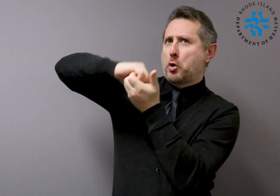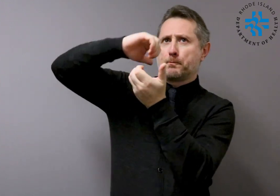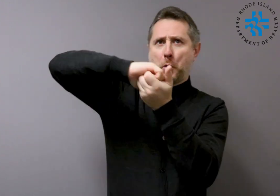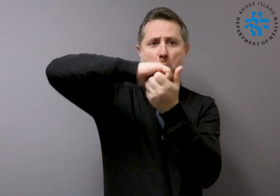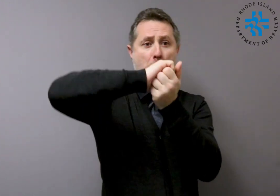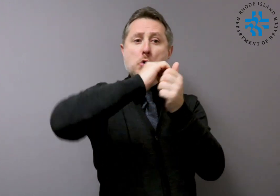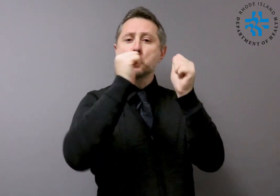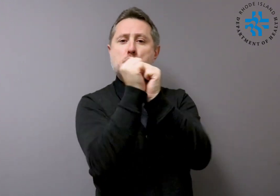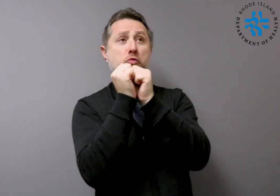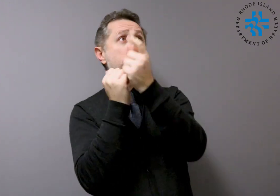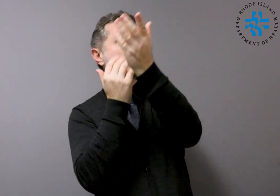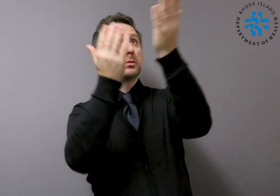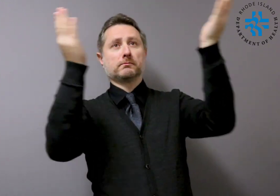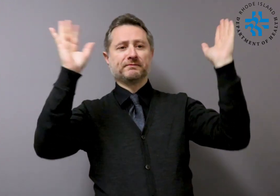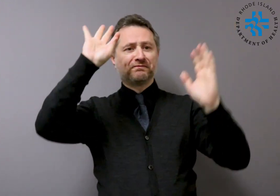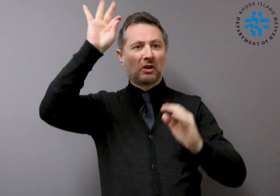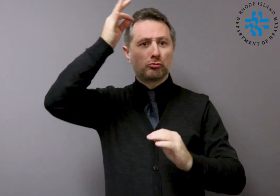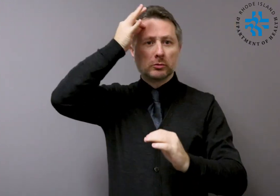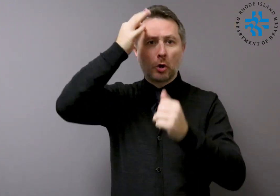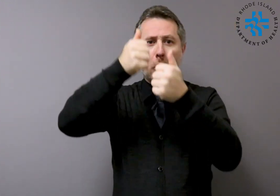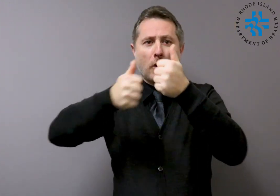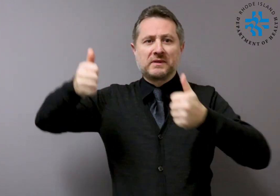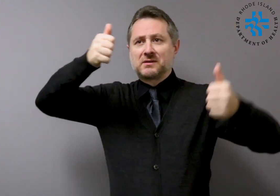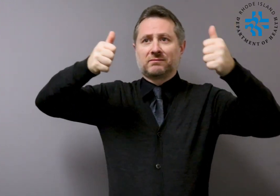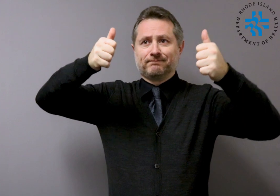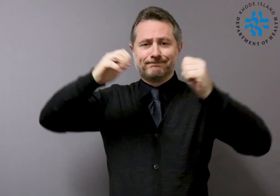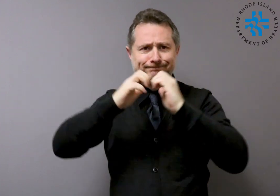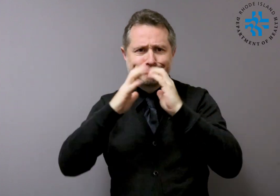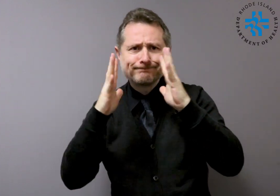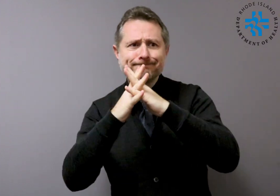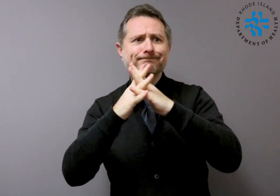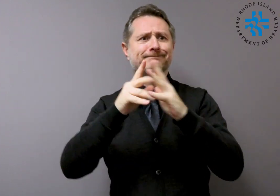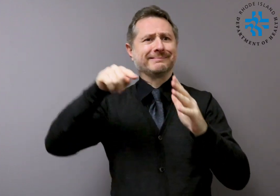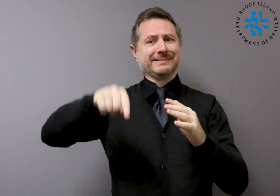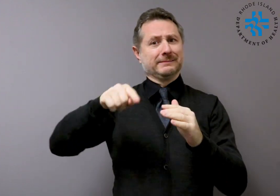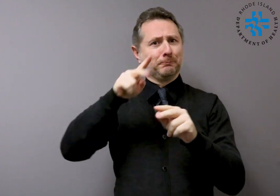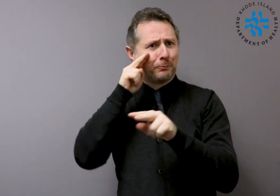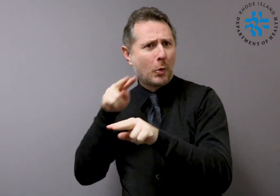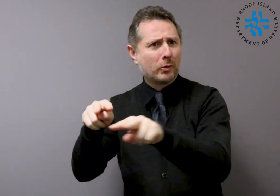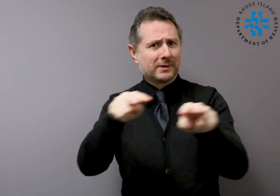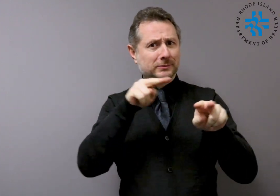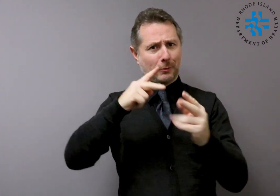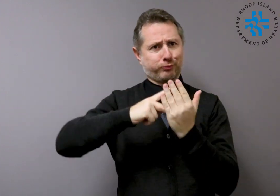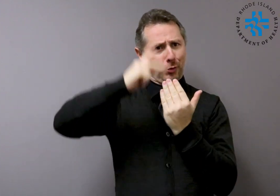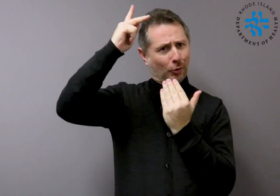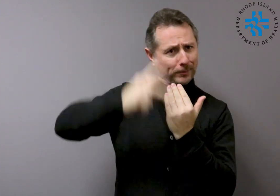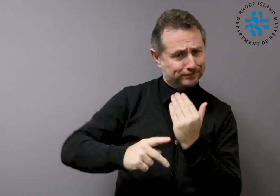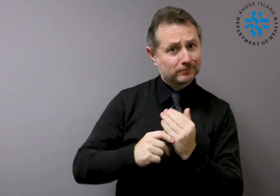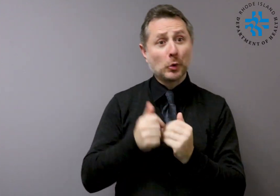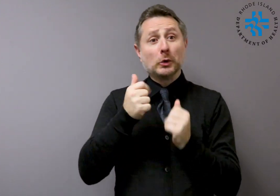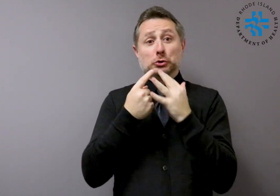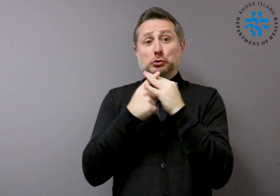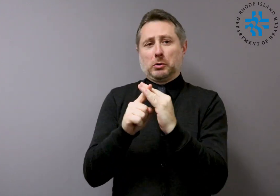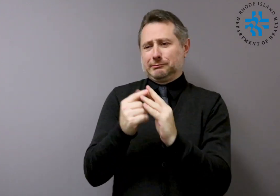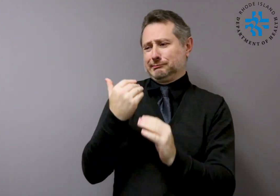R-I-D-O-H is partnering with federal officials to implement this monitoring program, which started on February 3, 2020.